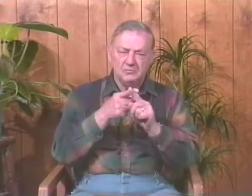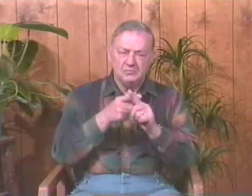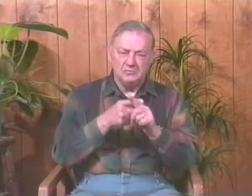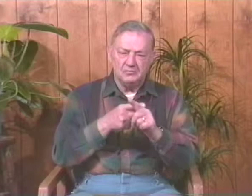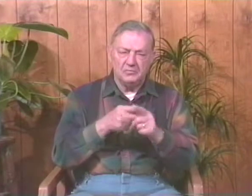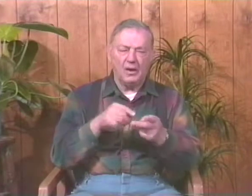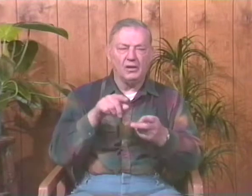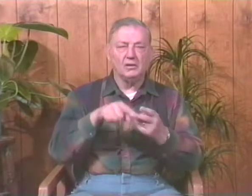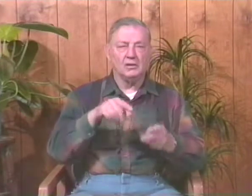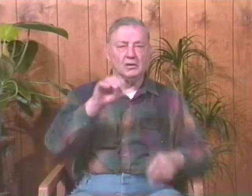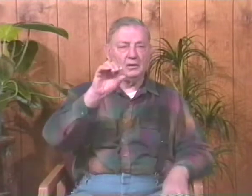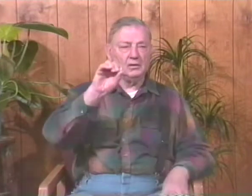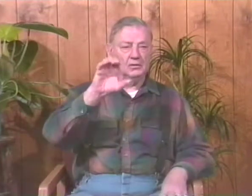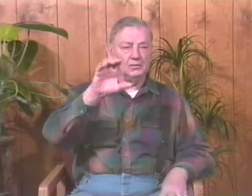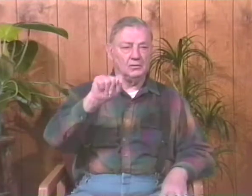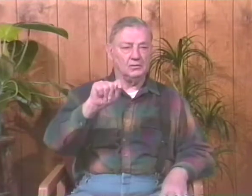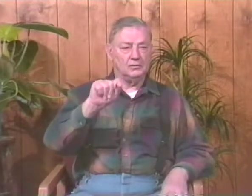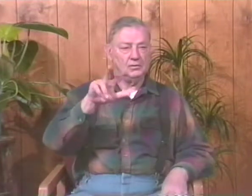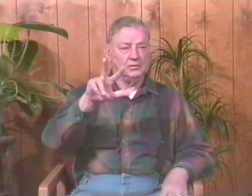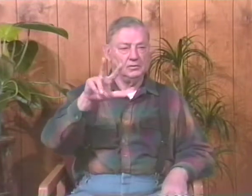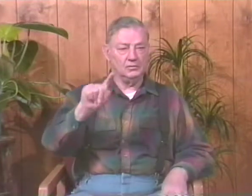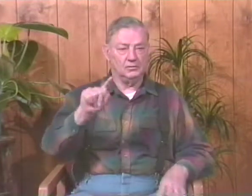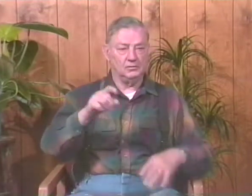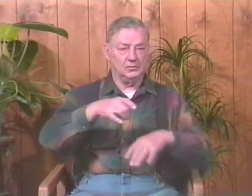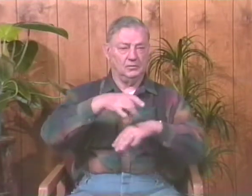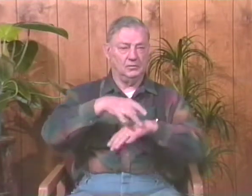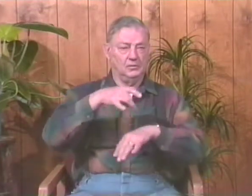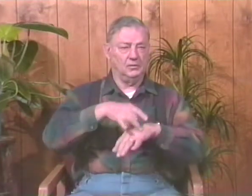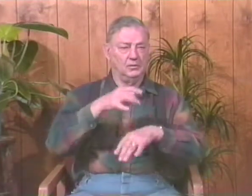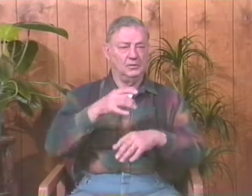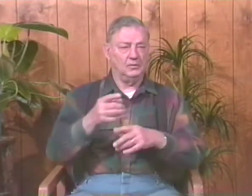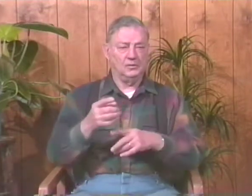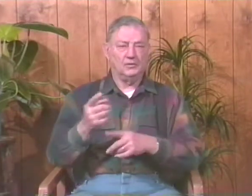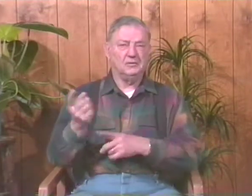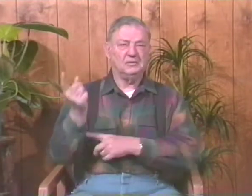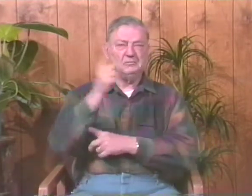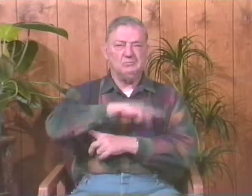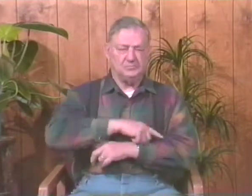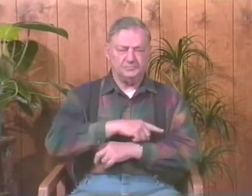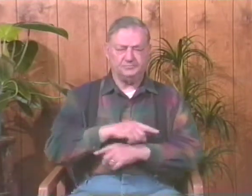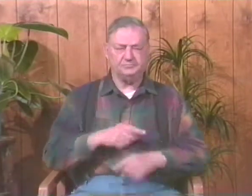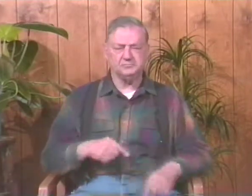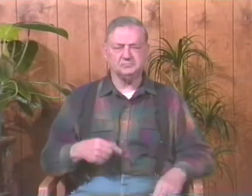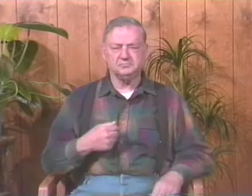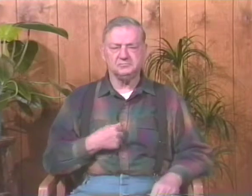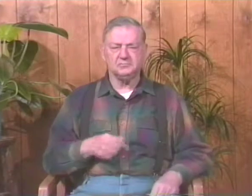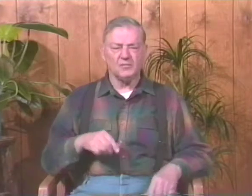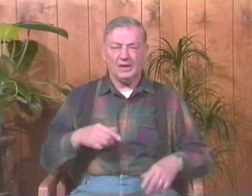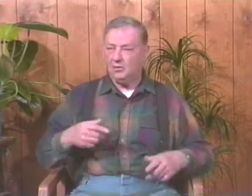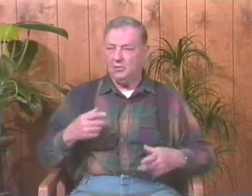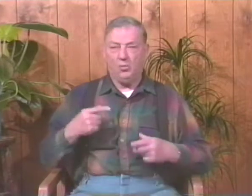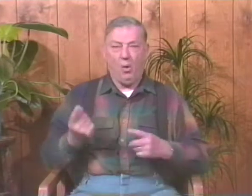And so I stayed here at the school in about a month. I remember it was about October 31st on Halloween Day,